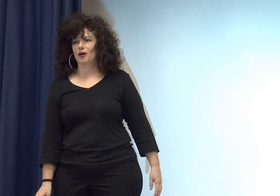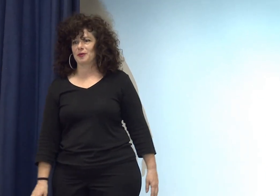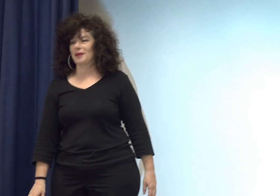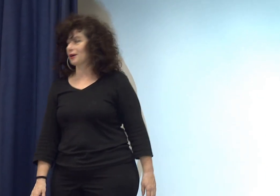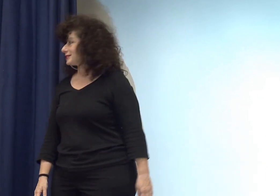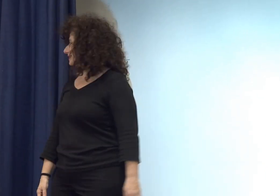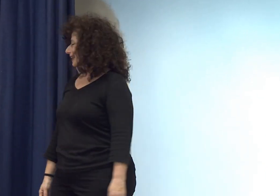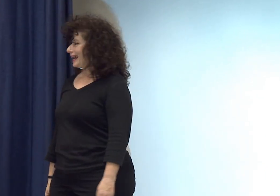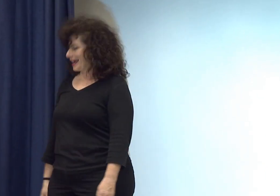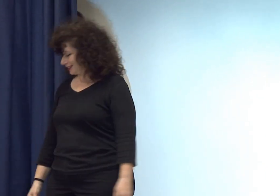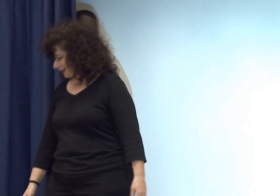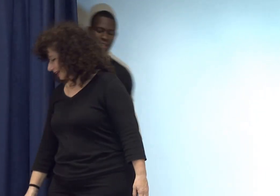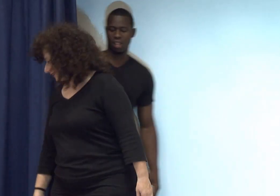called The Mouse and the Lion.